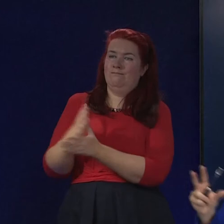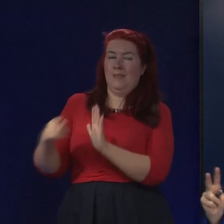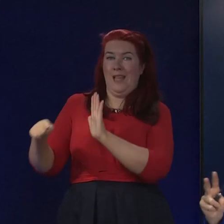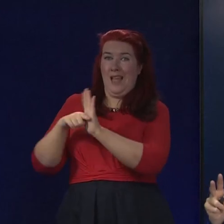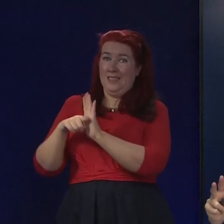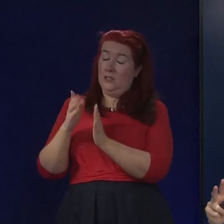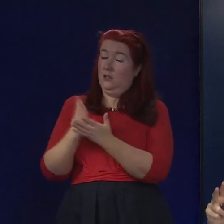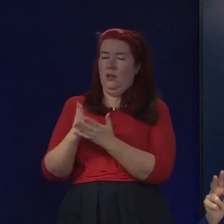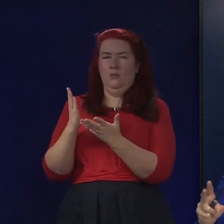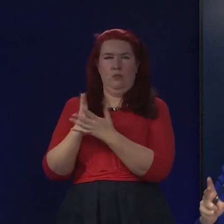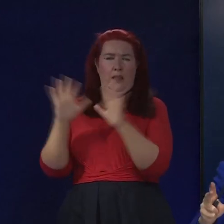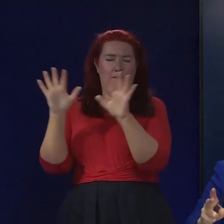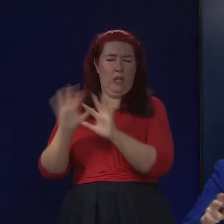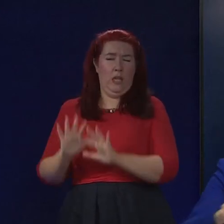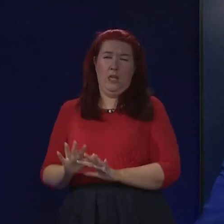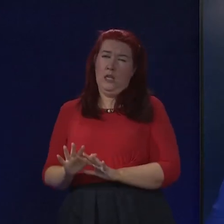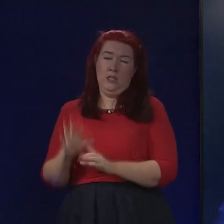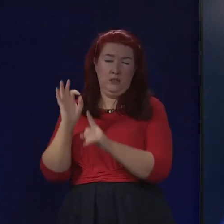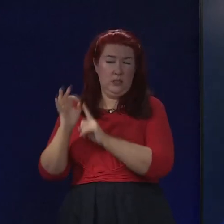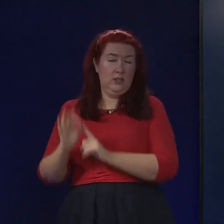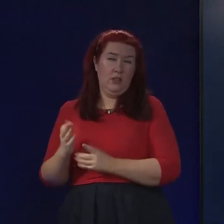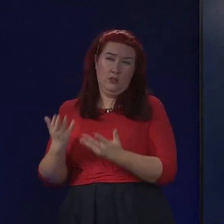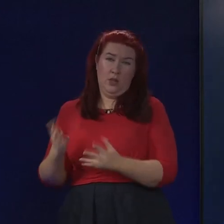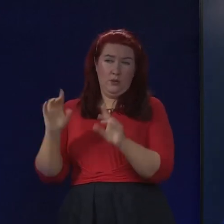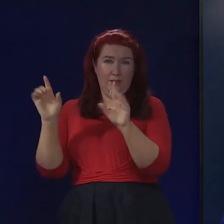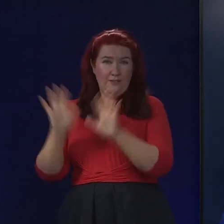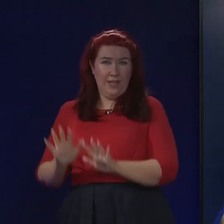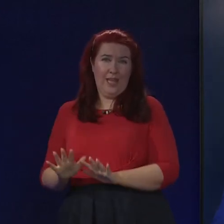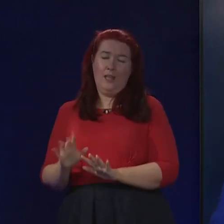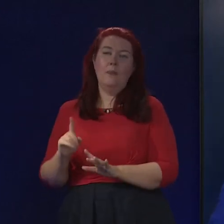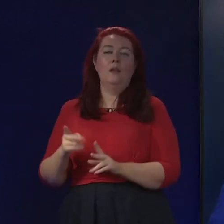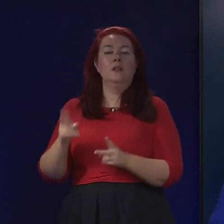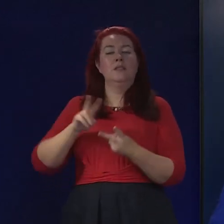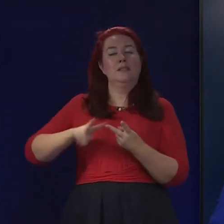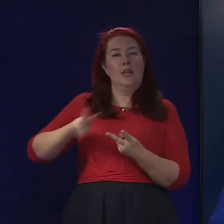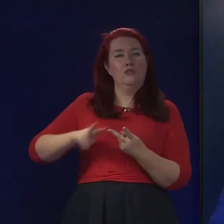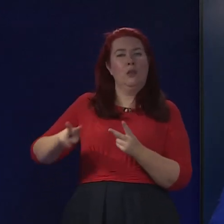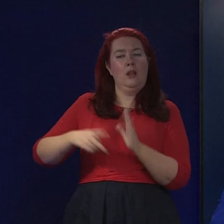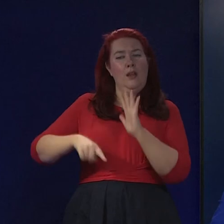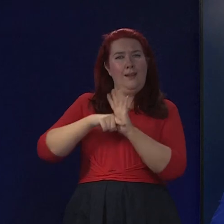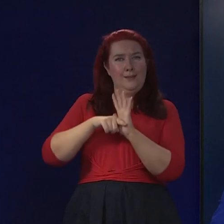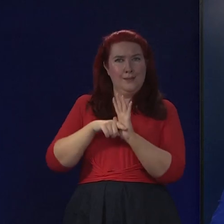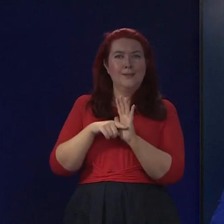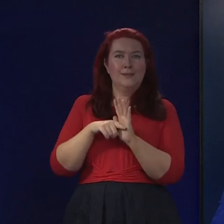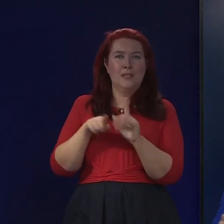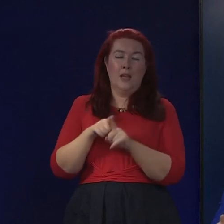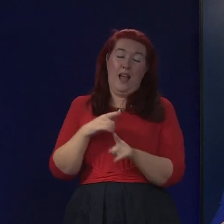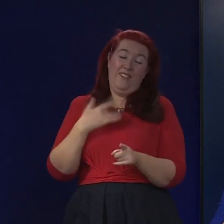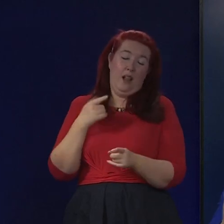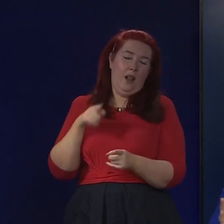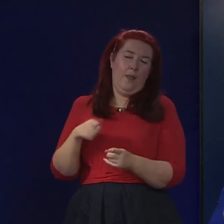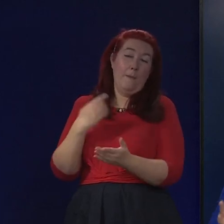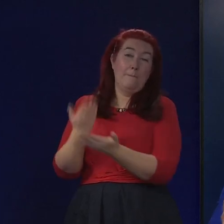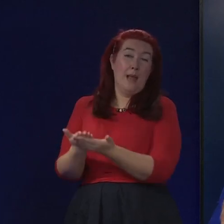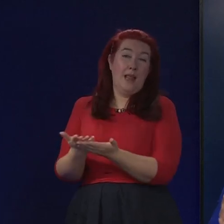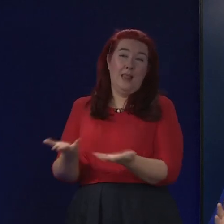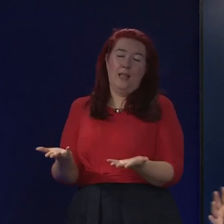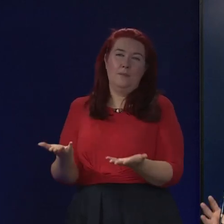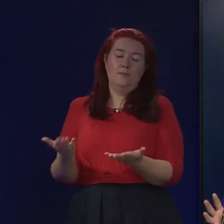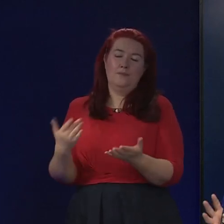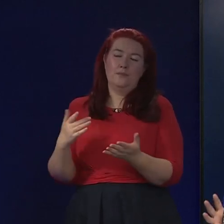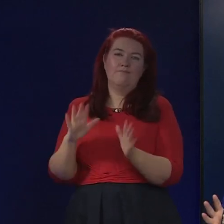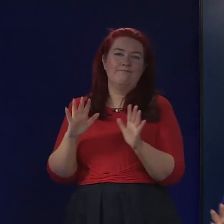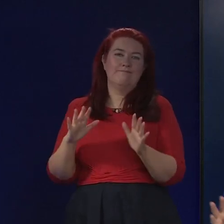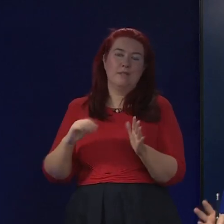very, very vague in the details that it includes, but the secondary legislation. My view, that bill, given employment law is